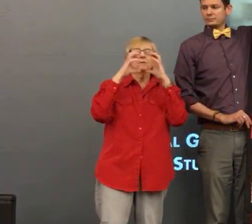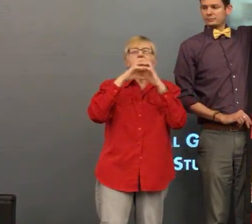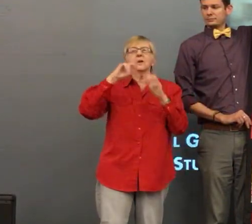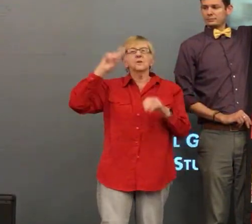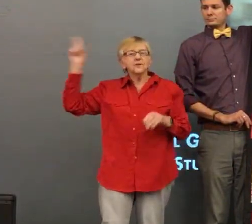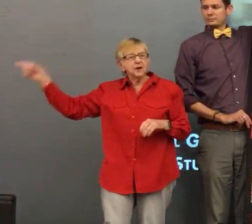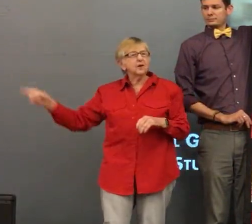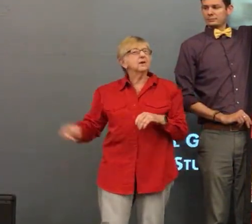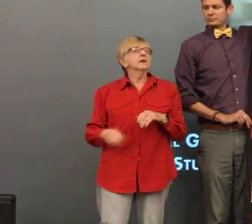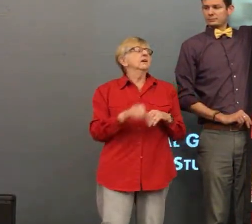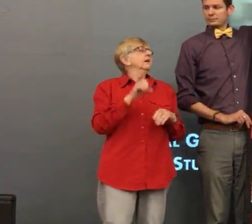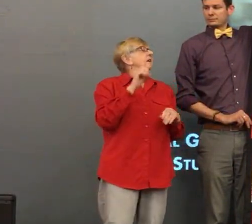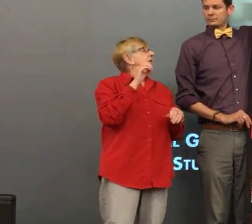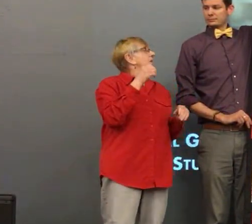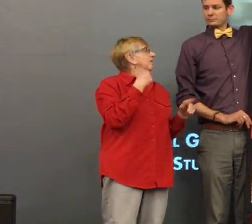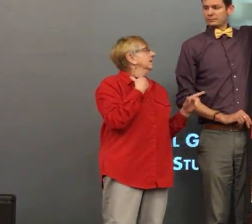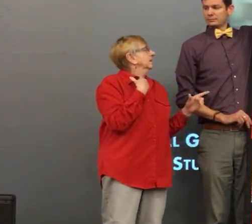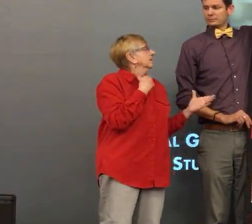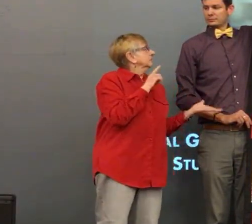thing with baseball field.